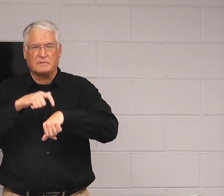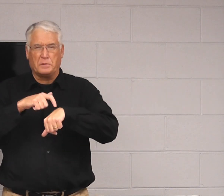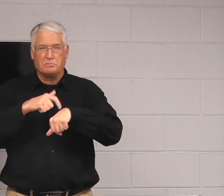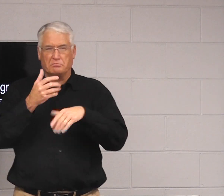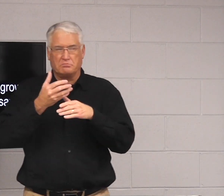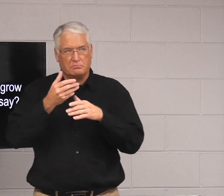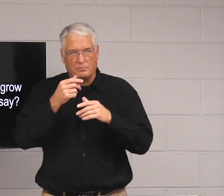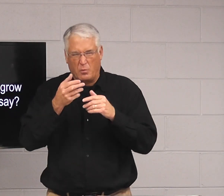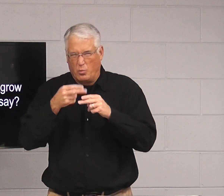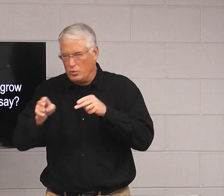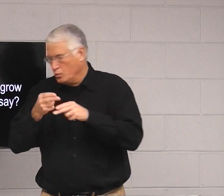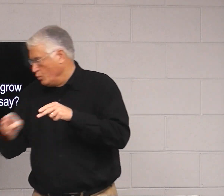Okay.